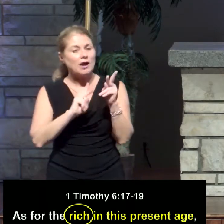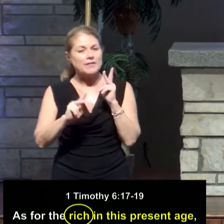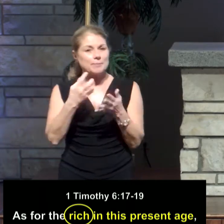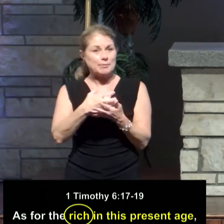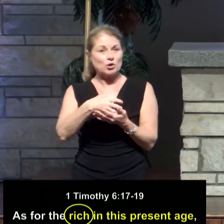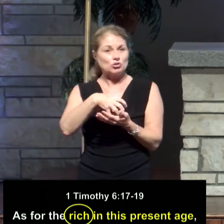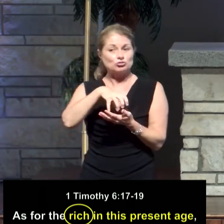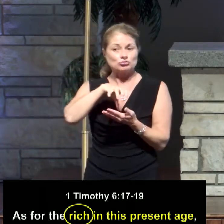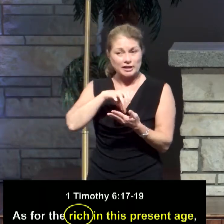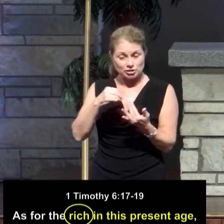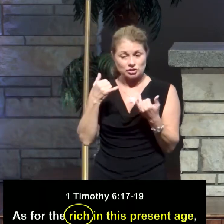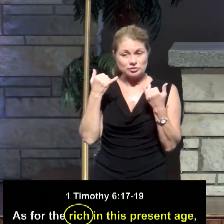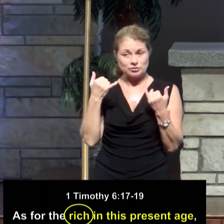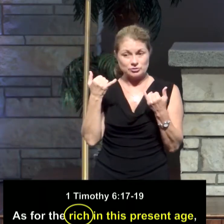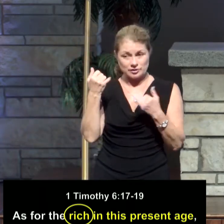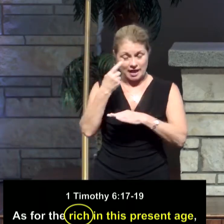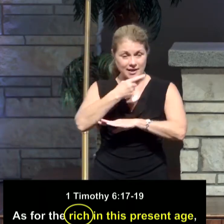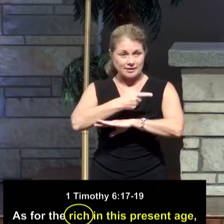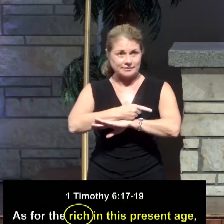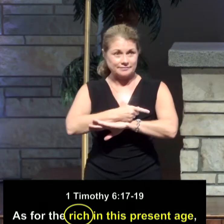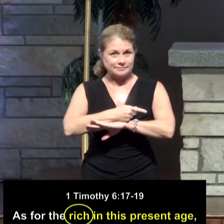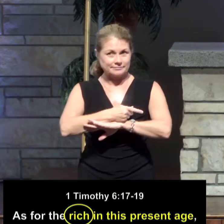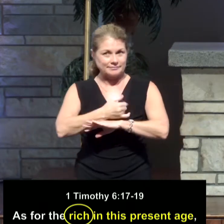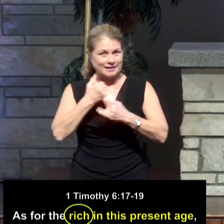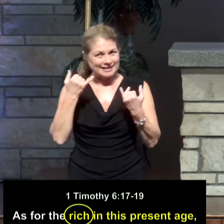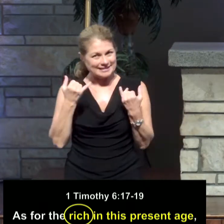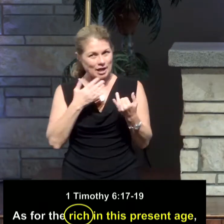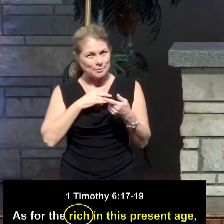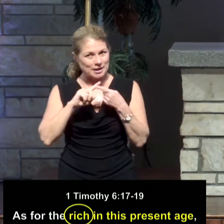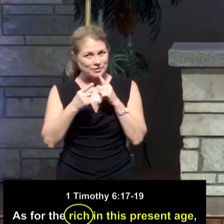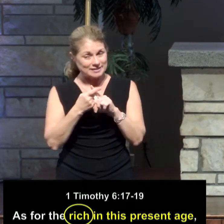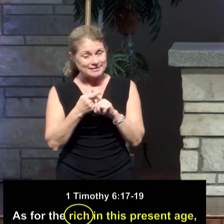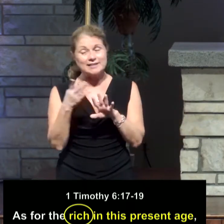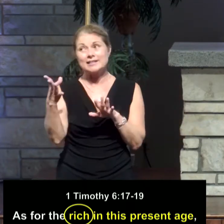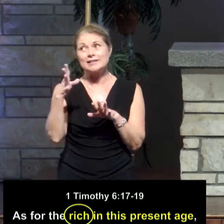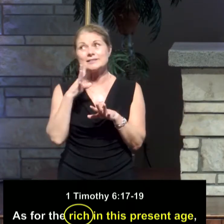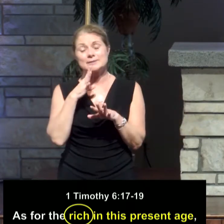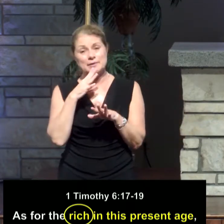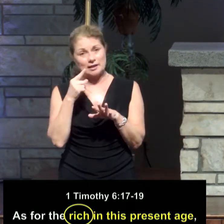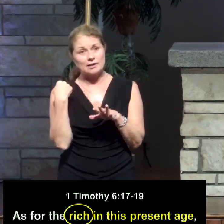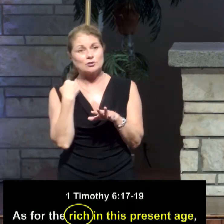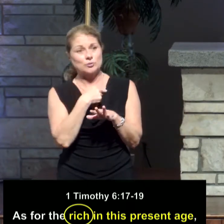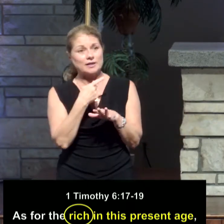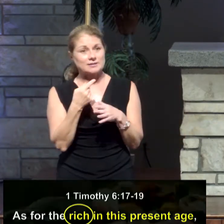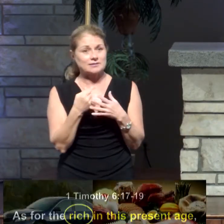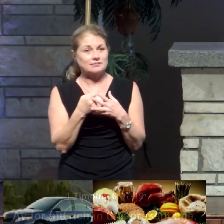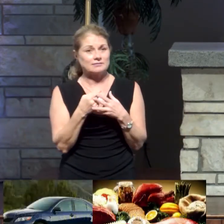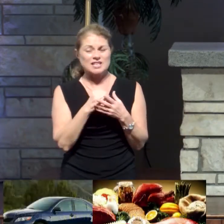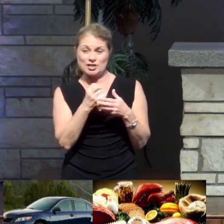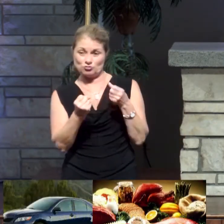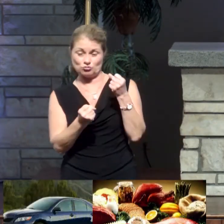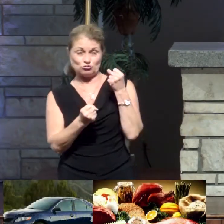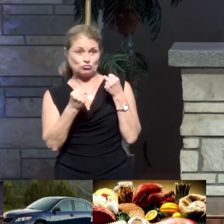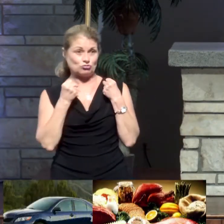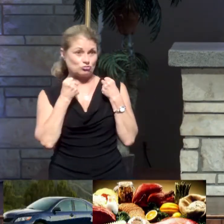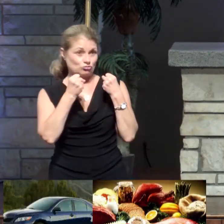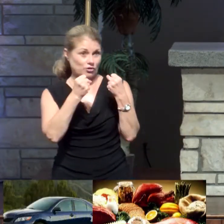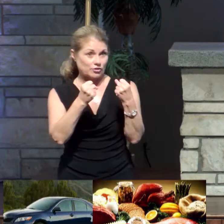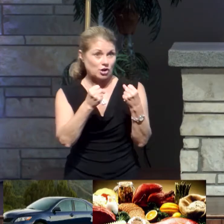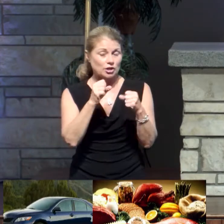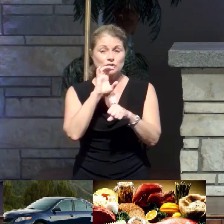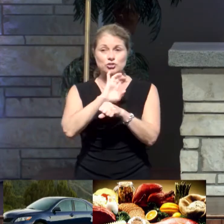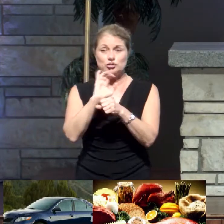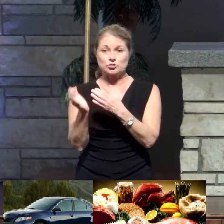present age. Now, my friends, he's talking to us. If you drove a car to church this morning,